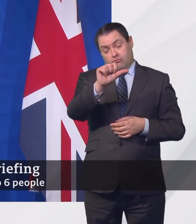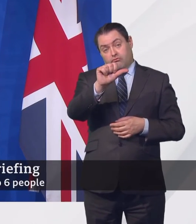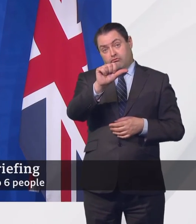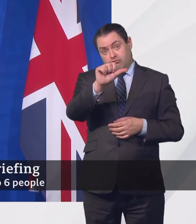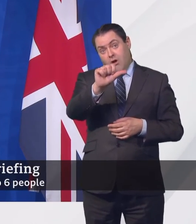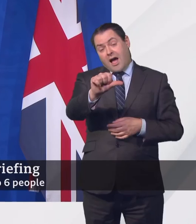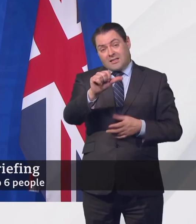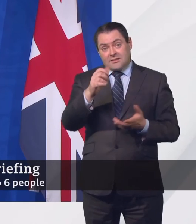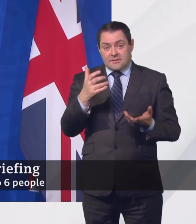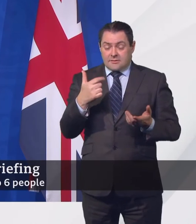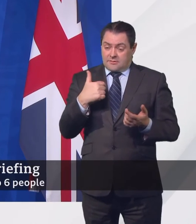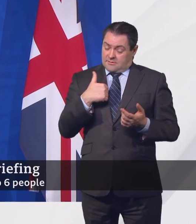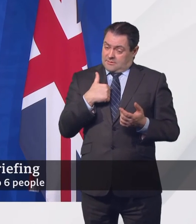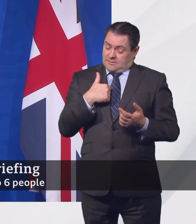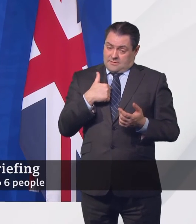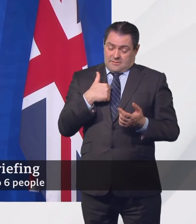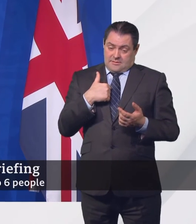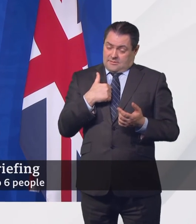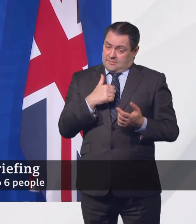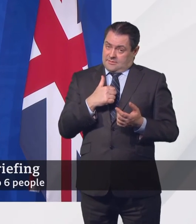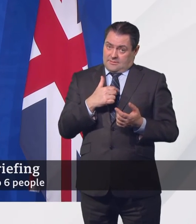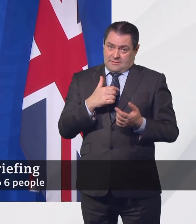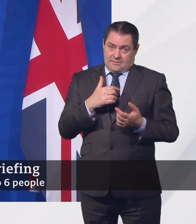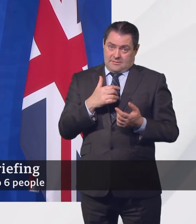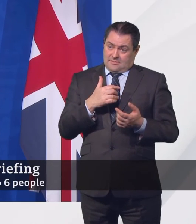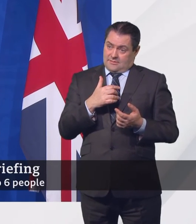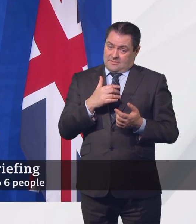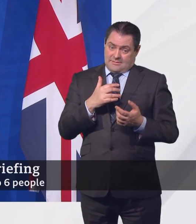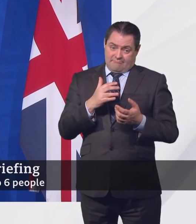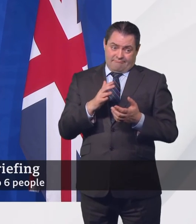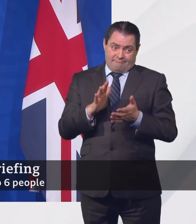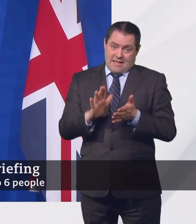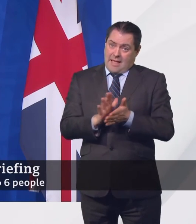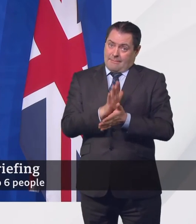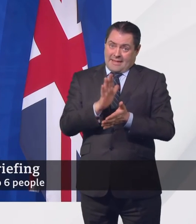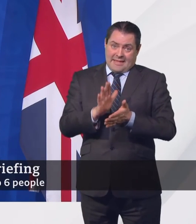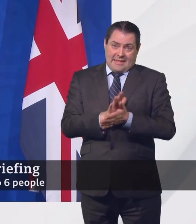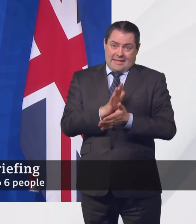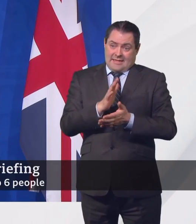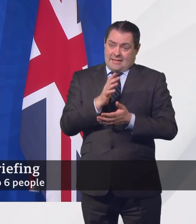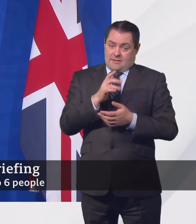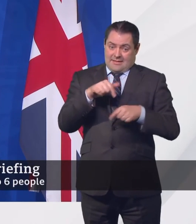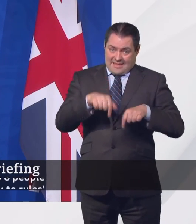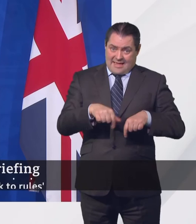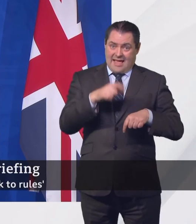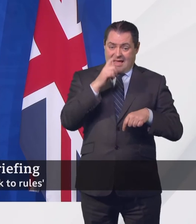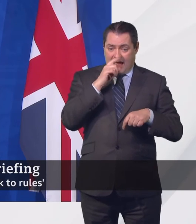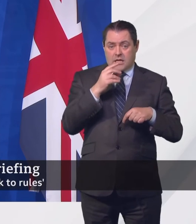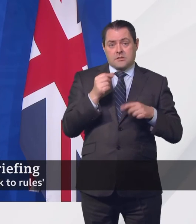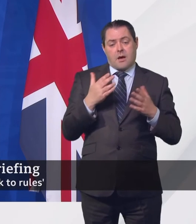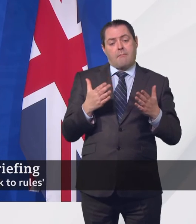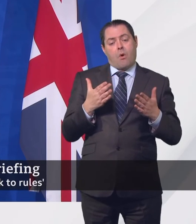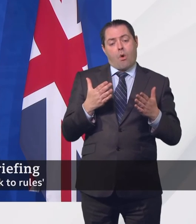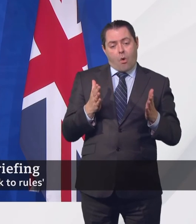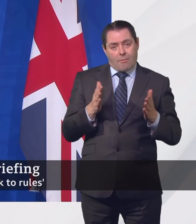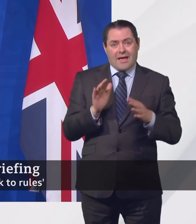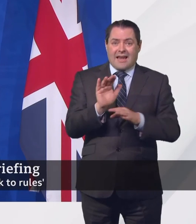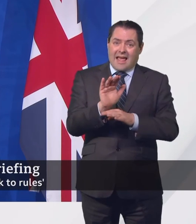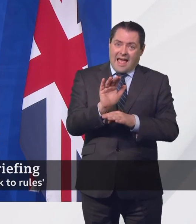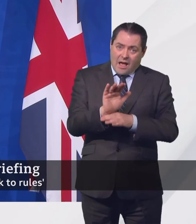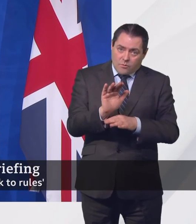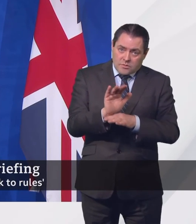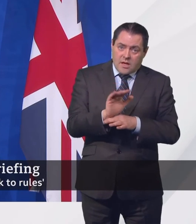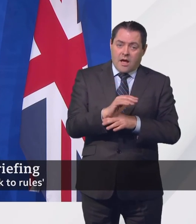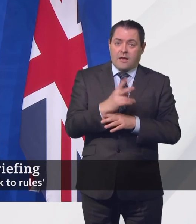pleased to be able to have some measure of relaxation today. It is important. It is valuable.